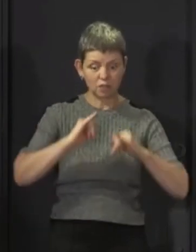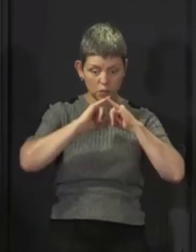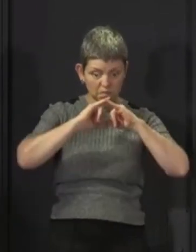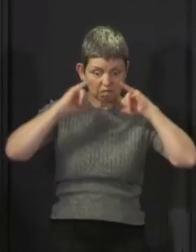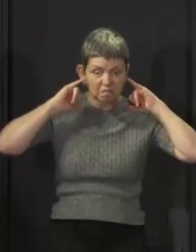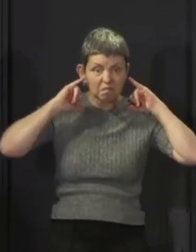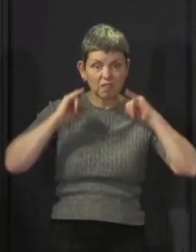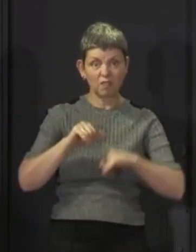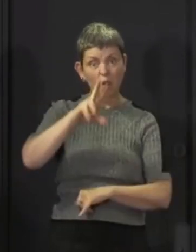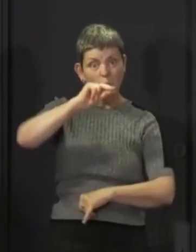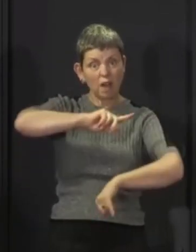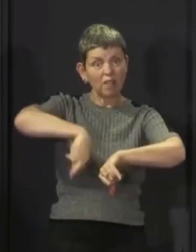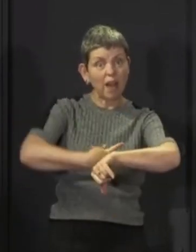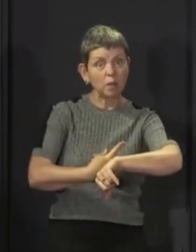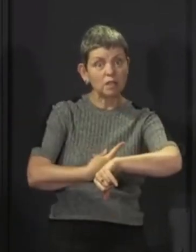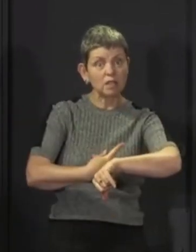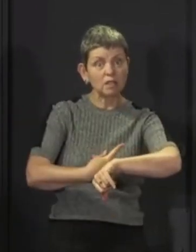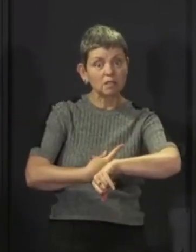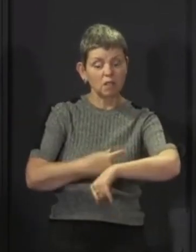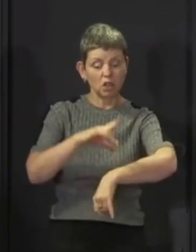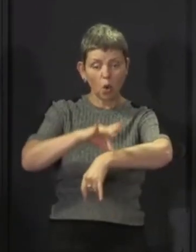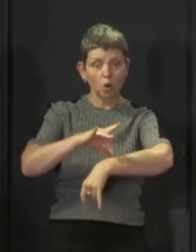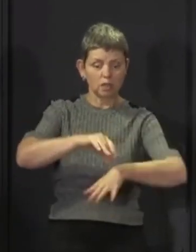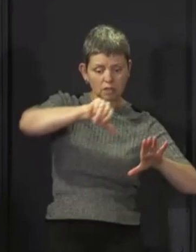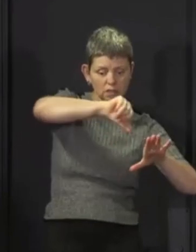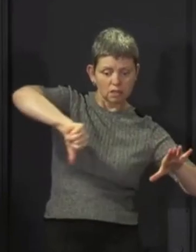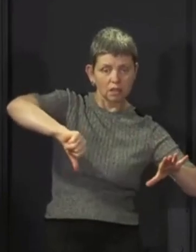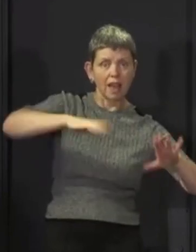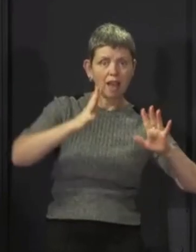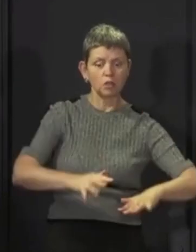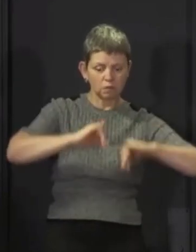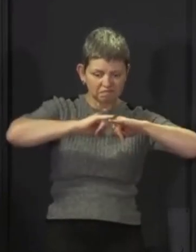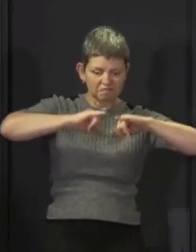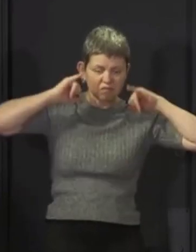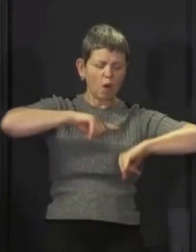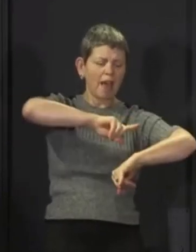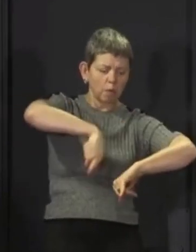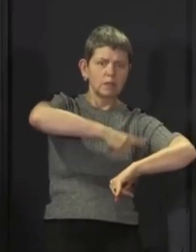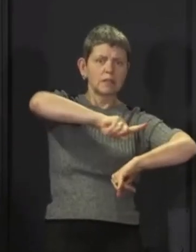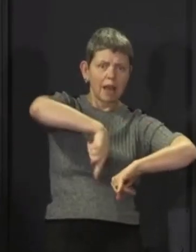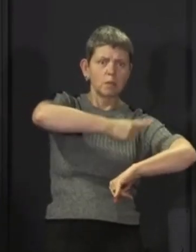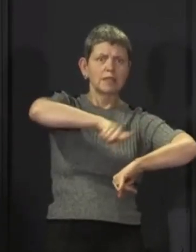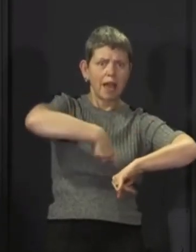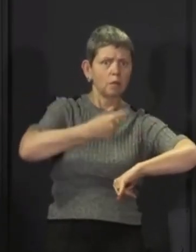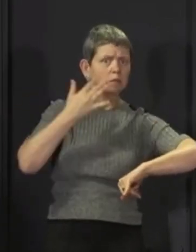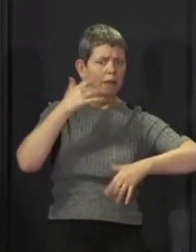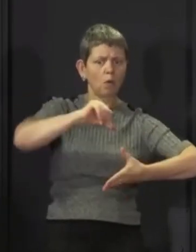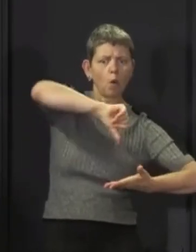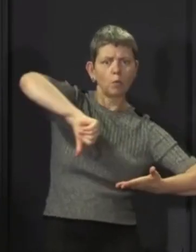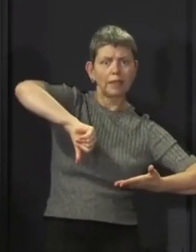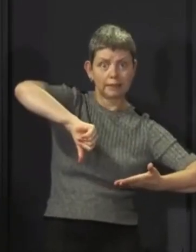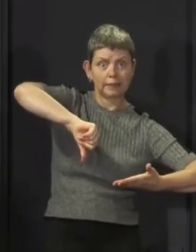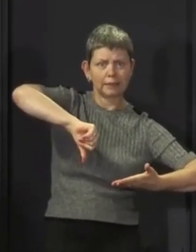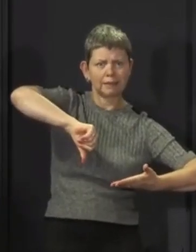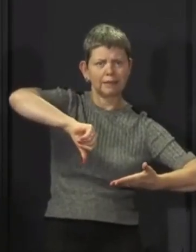Surgeons will wear them for lengthy, hours-long operations. This is a small thing that we can do for them